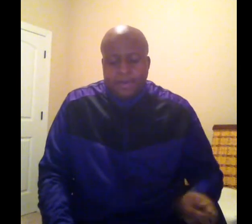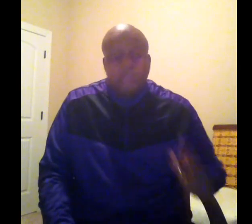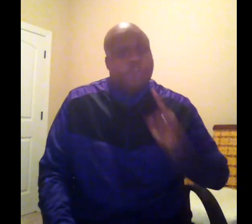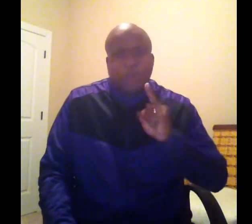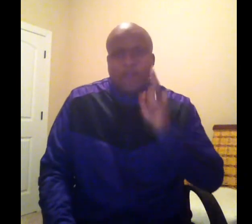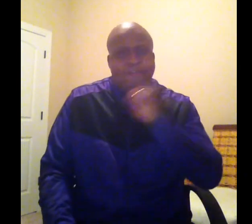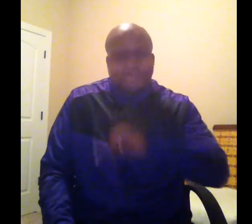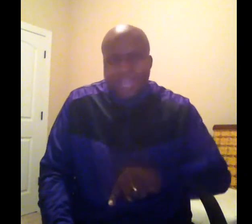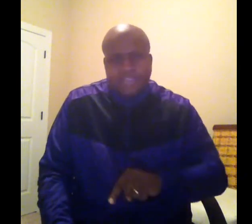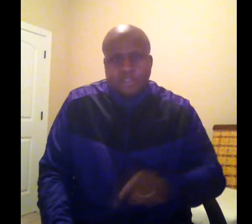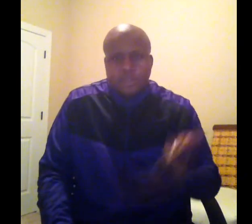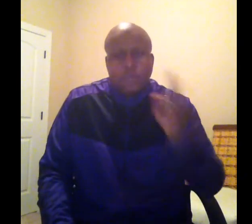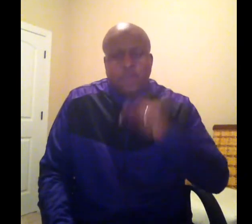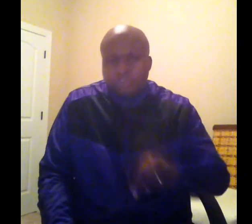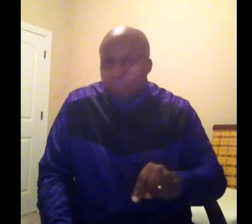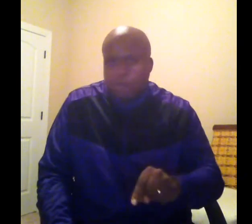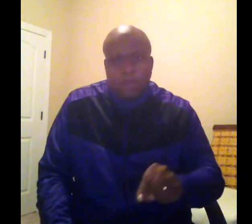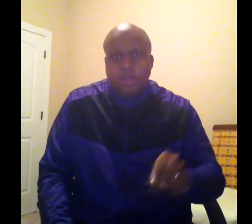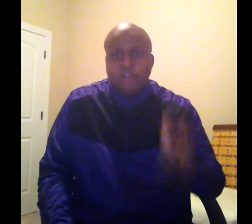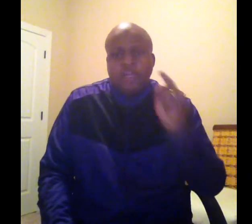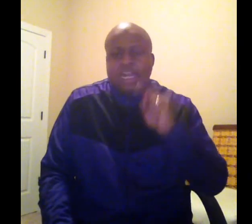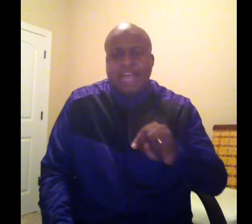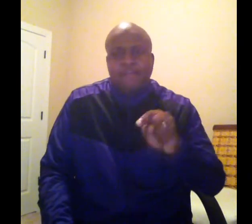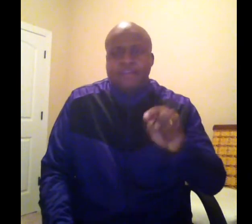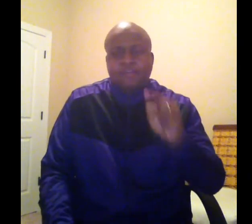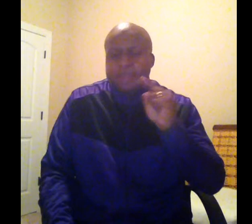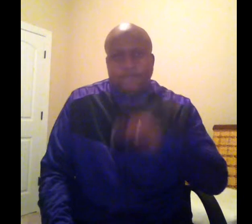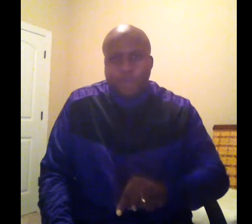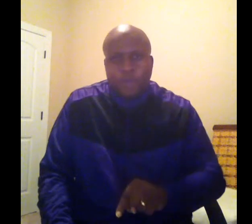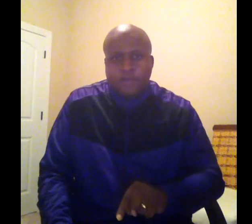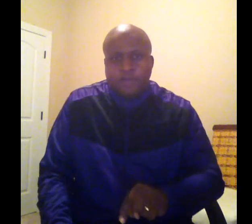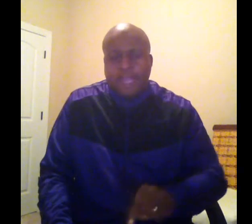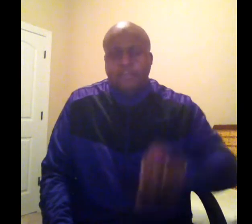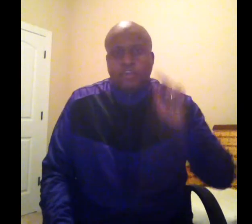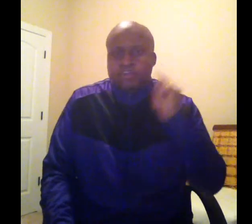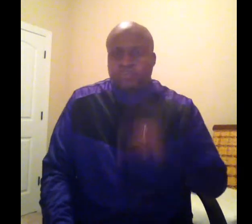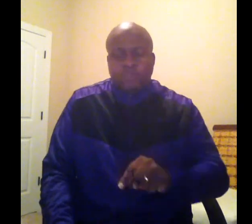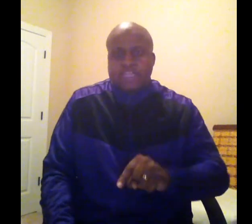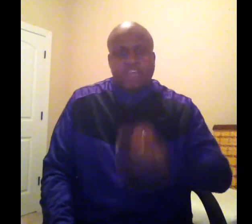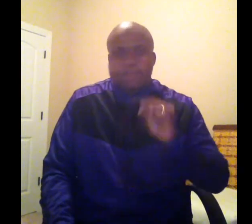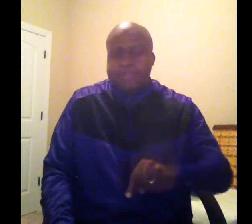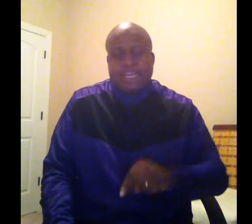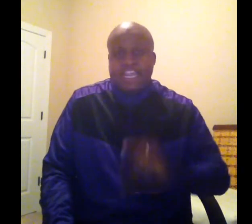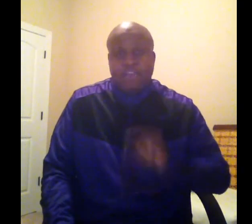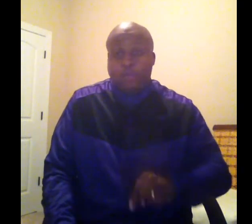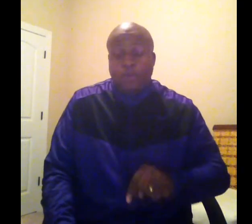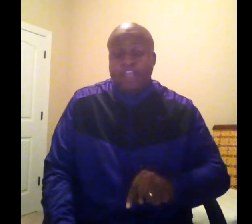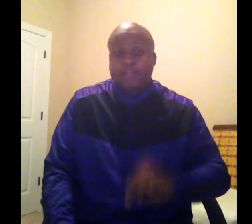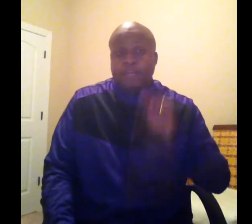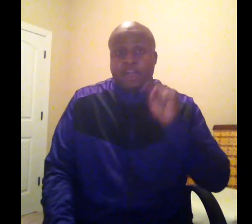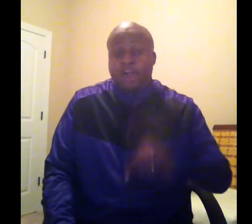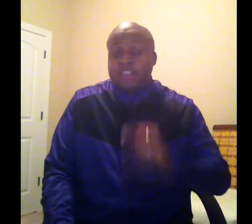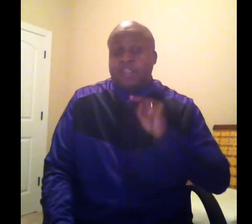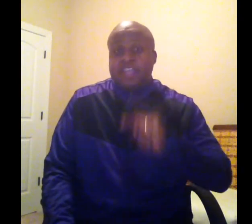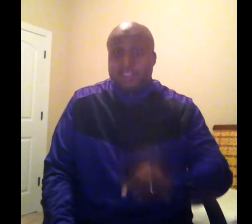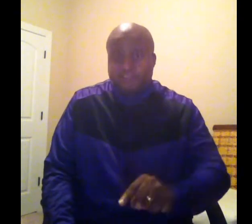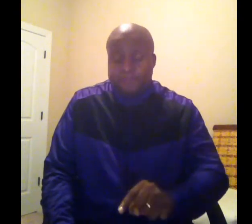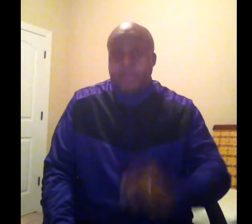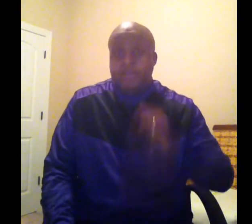You are faster. You are stronger. Your life has been fortified. Your strength has been increased because of the experiences